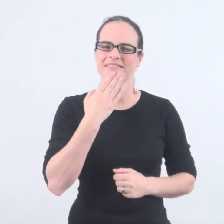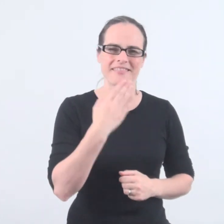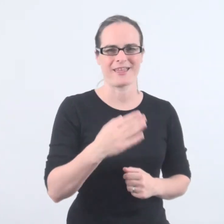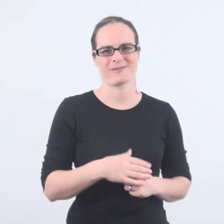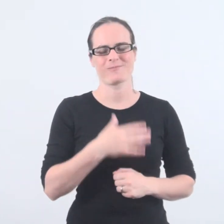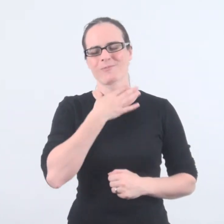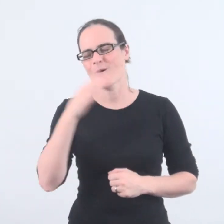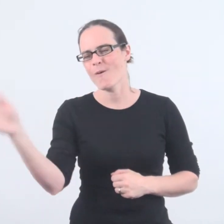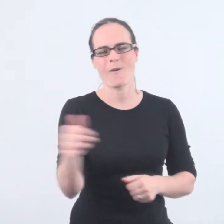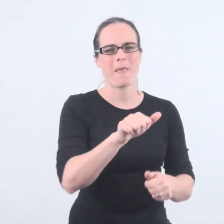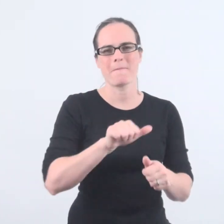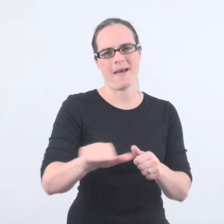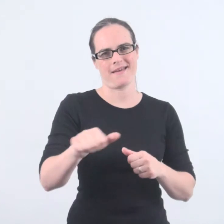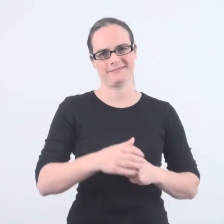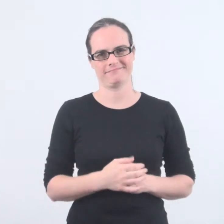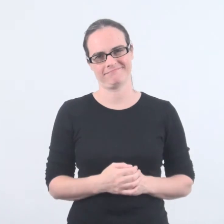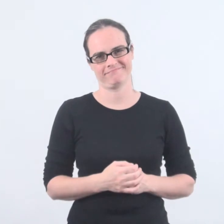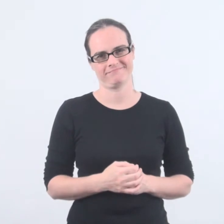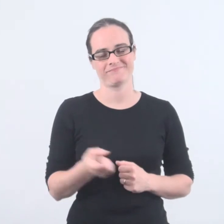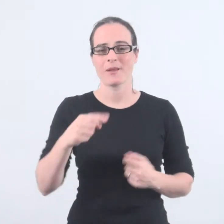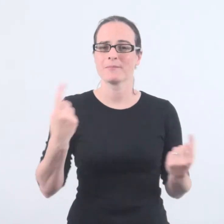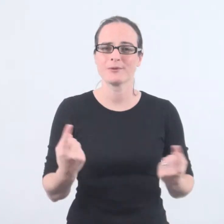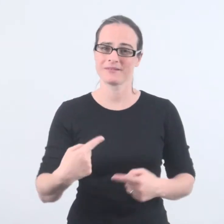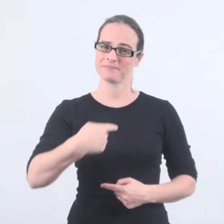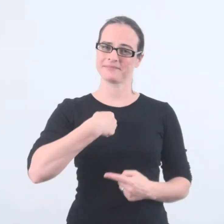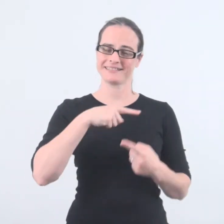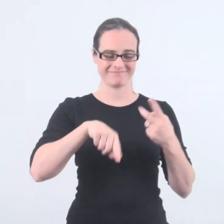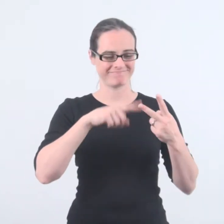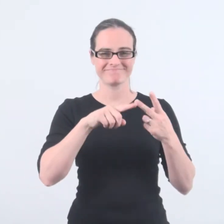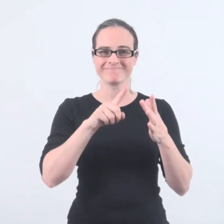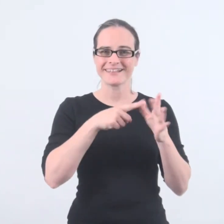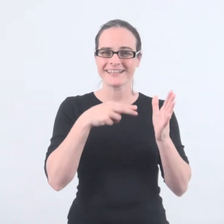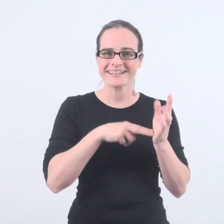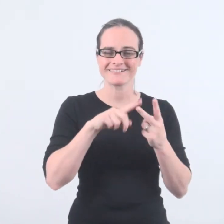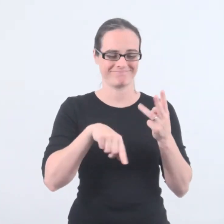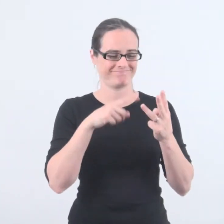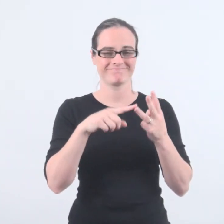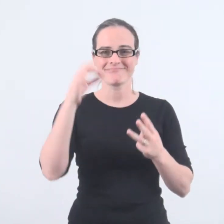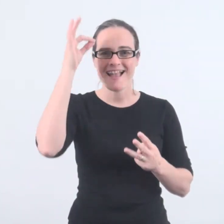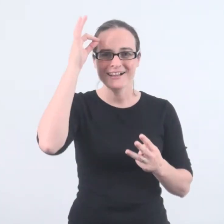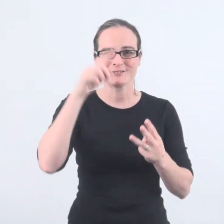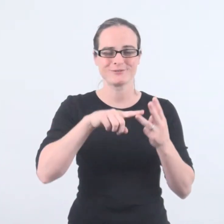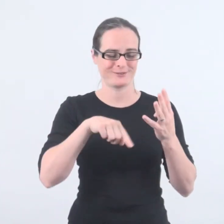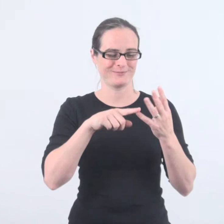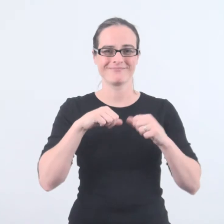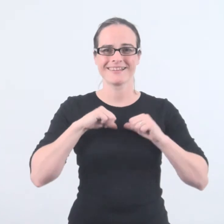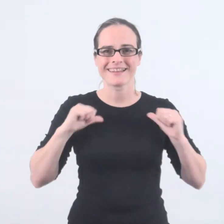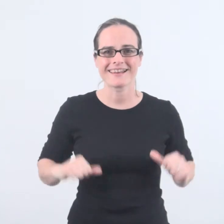Thank you to all of them. We wish them the best. And that's not just from myself. That's from Ian, Andrew,